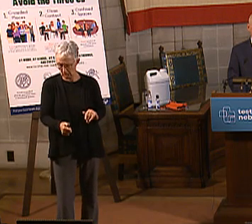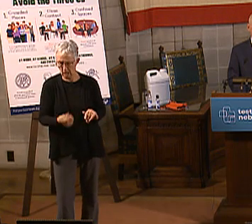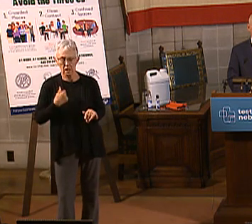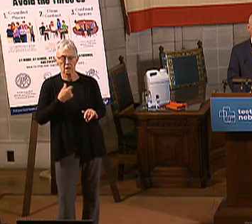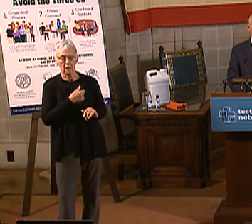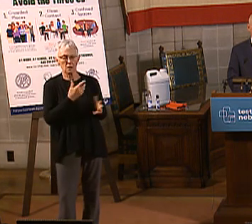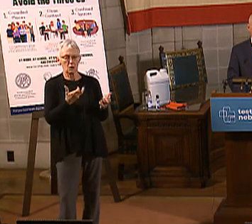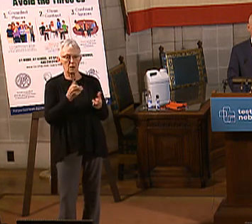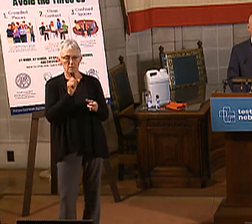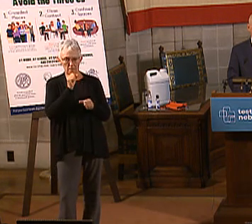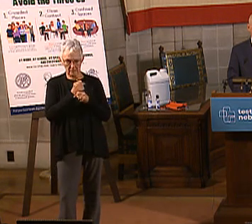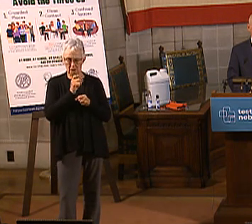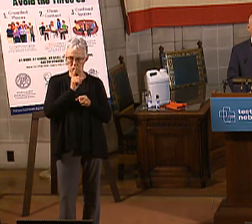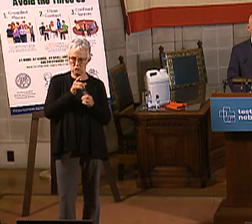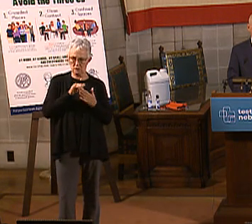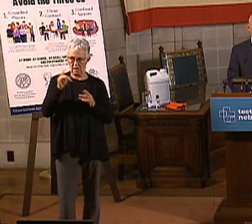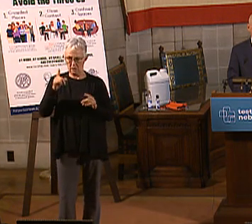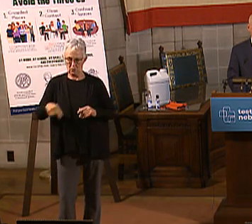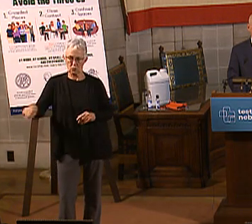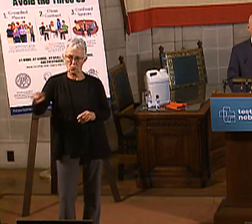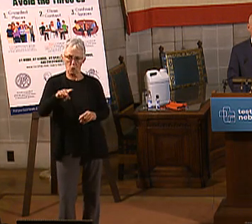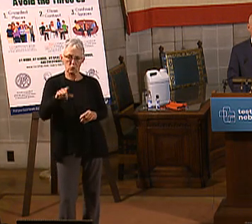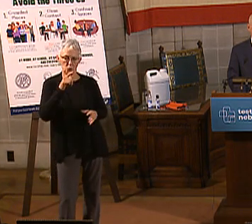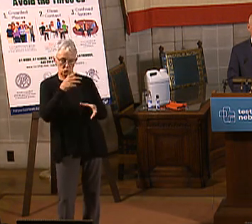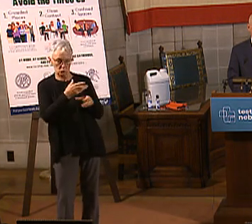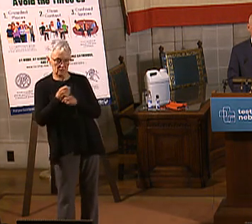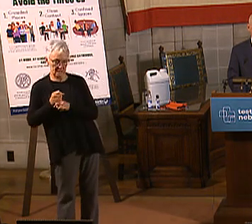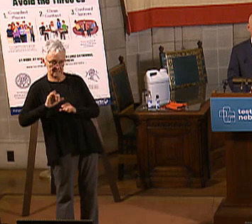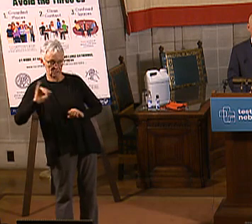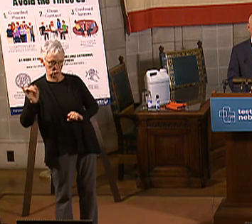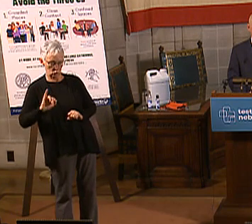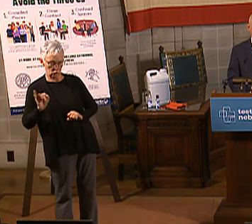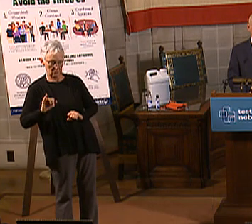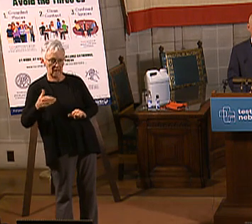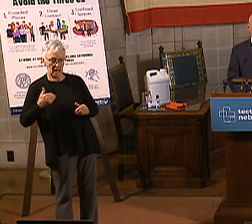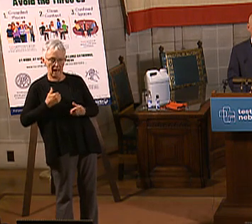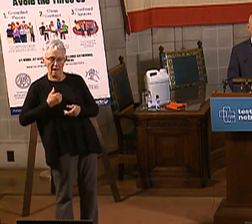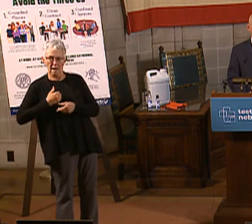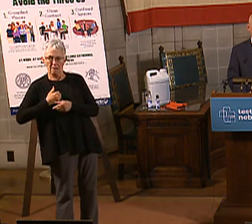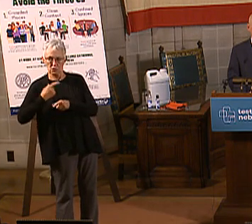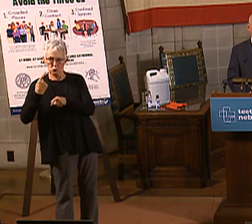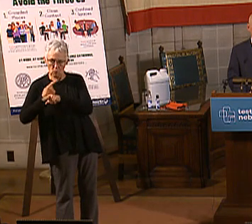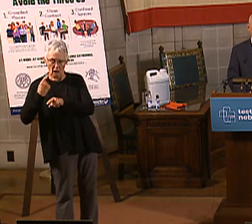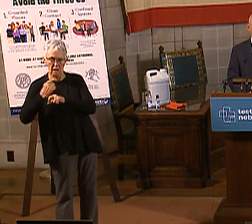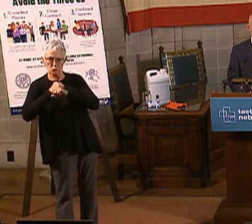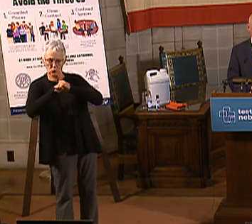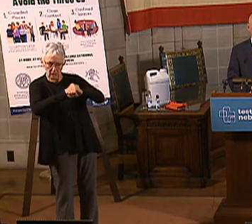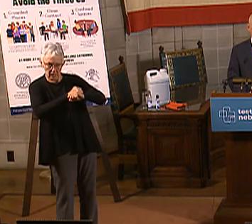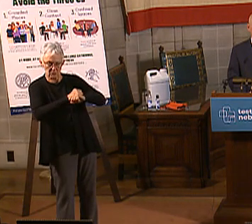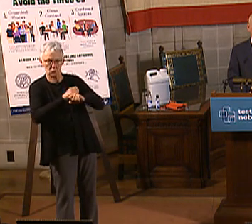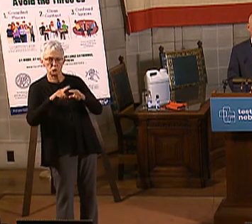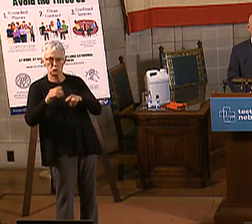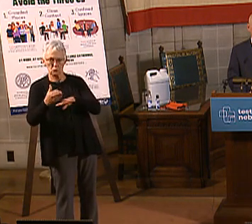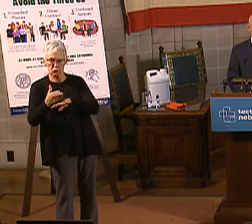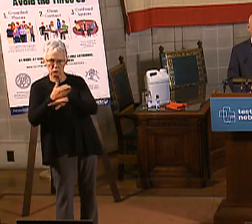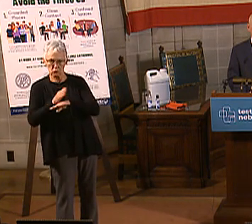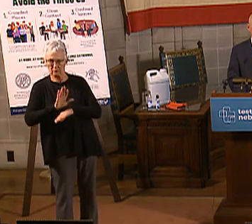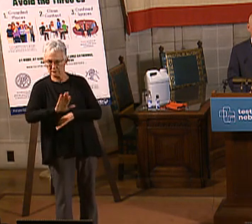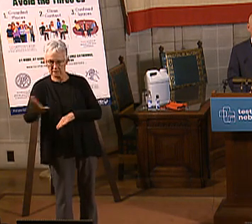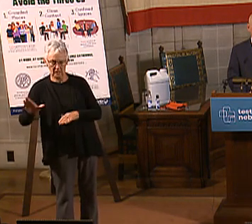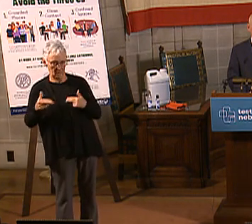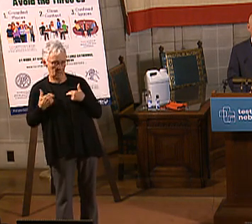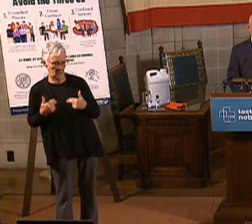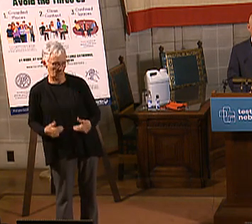have the appropriate protections in place while advancing the work of states to improve health outcomes. And states like